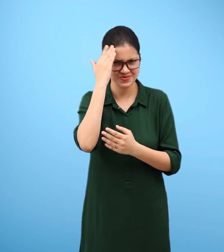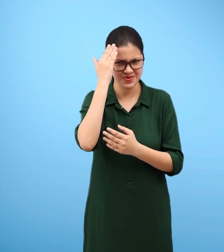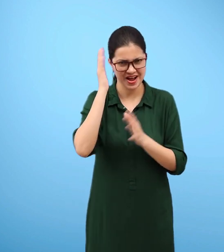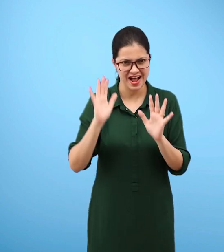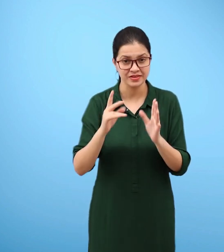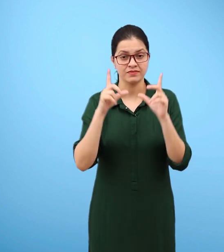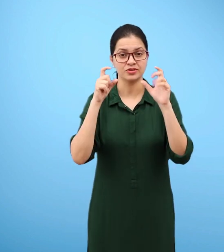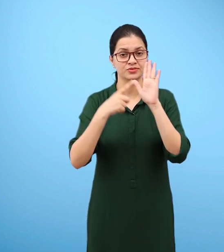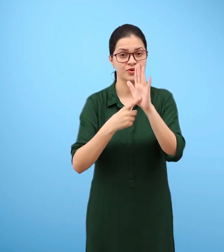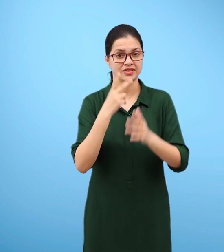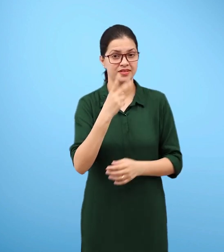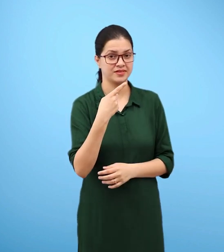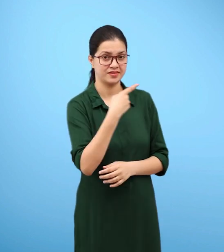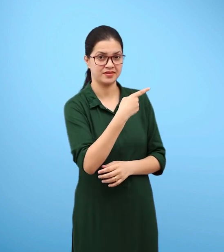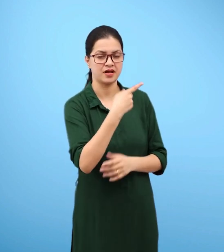Figure 15.1